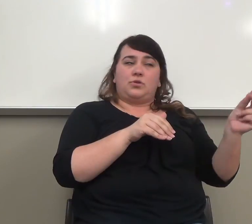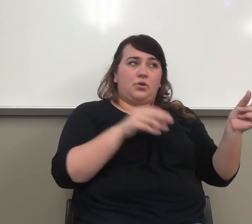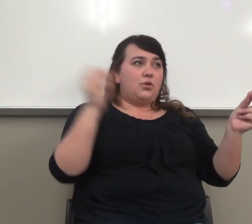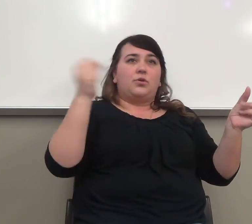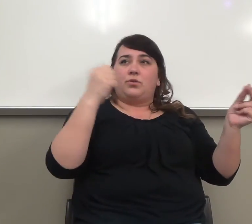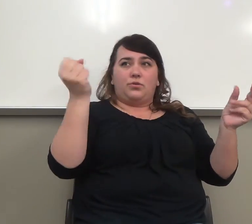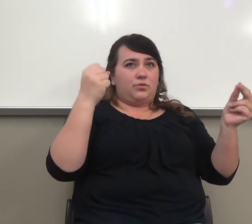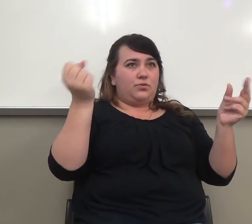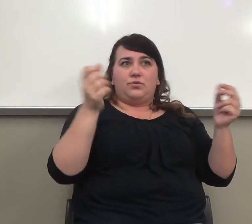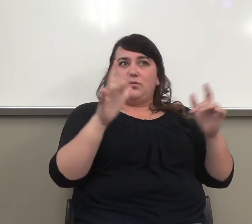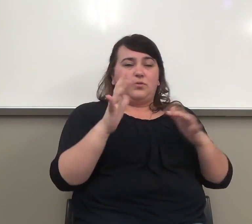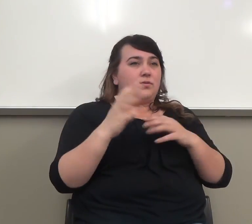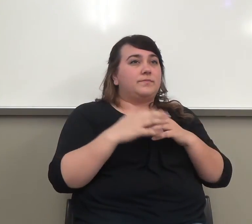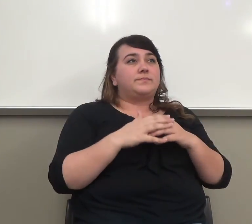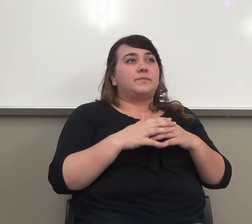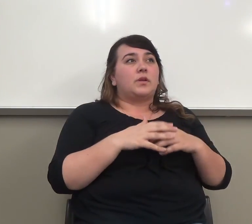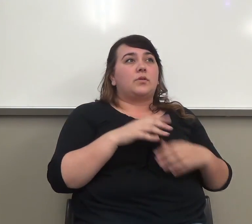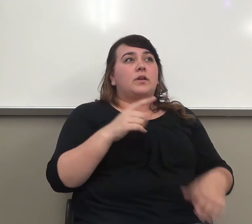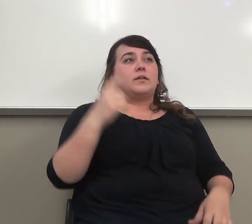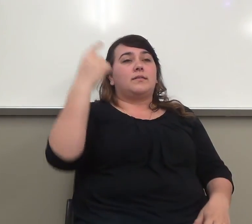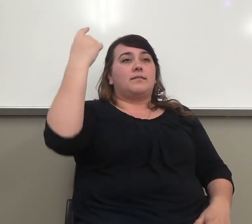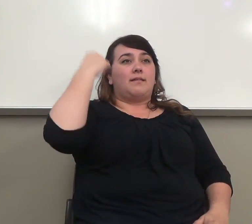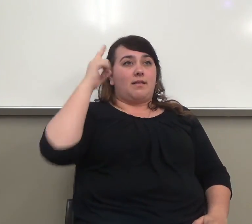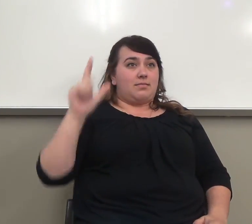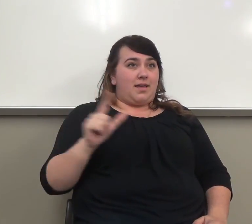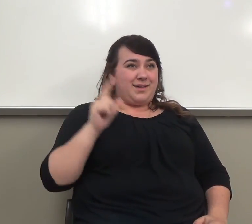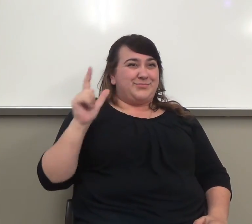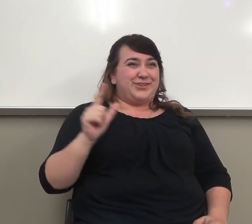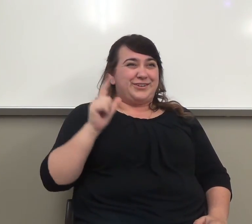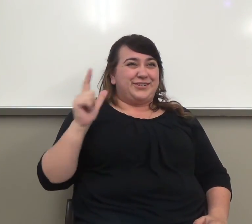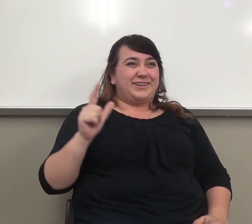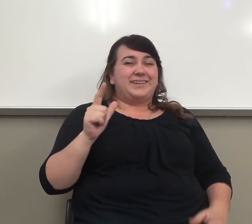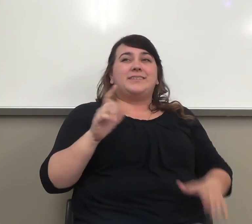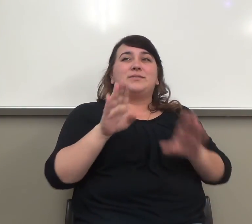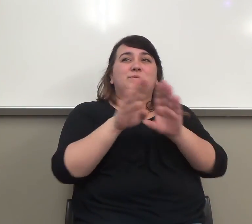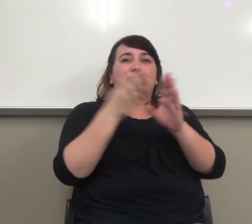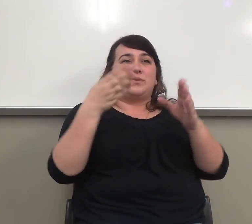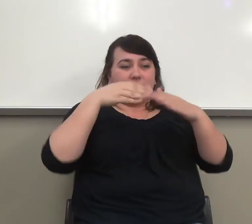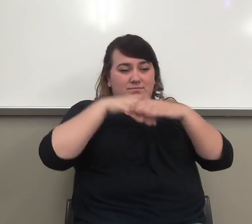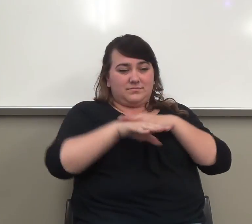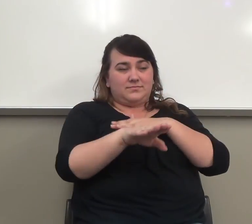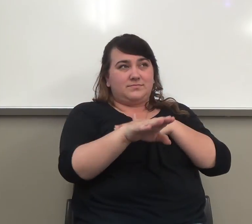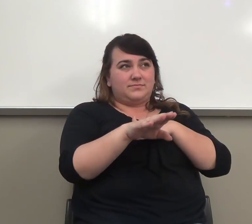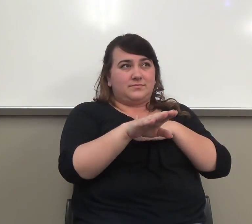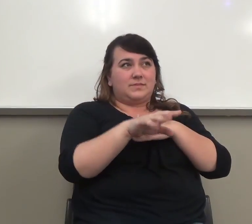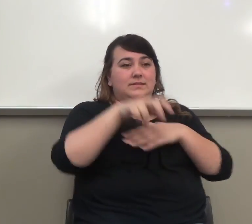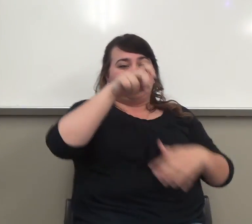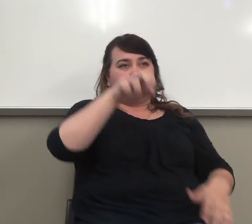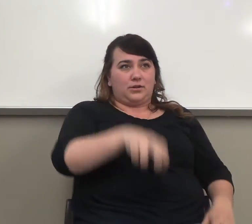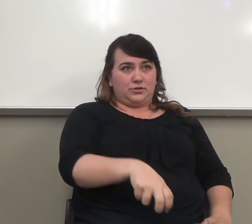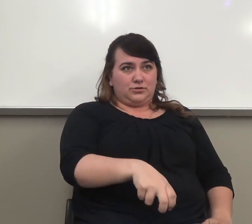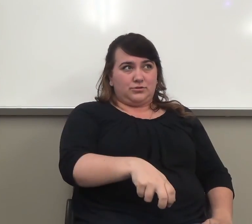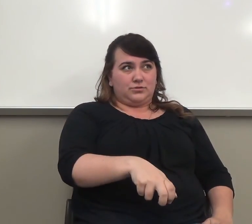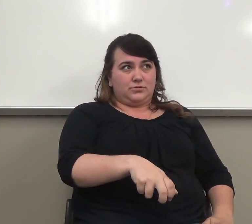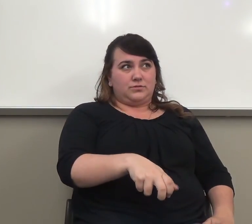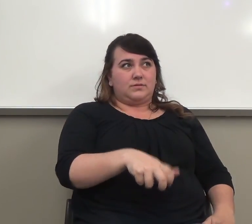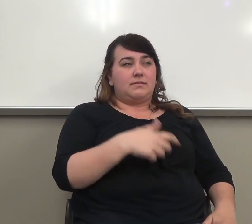Down to the library, put in the door, down the stairs, across the back of the